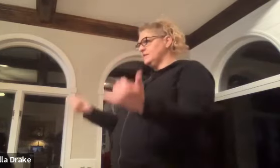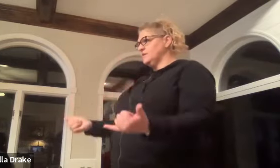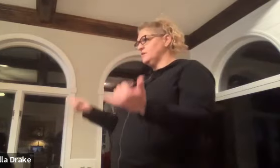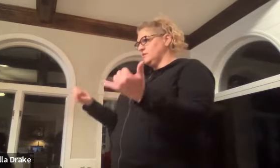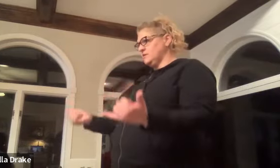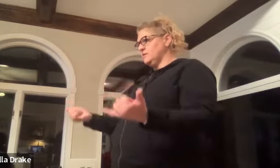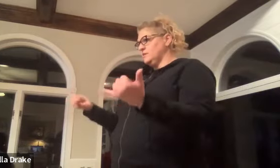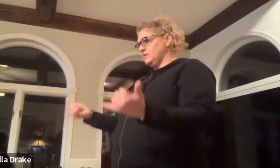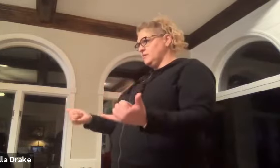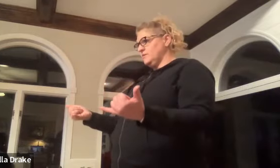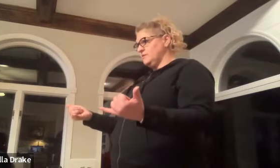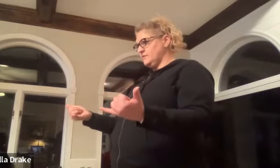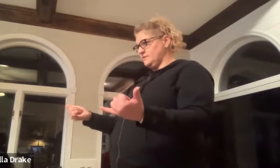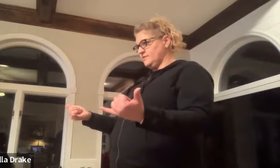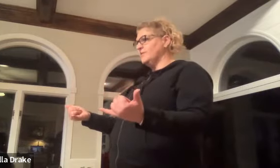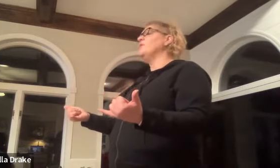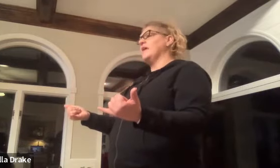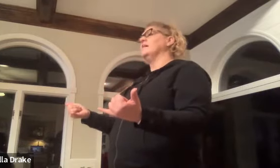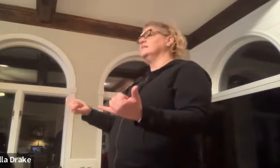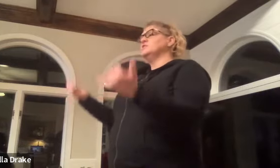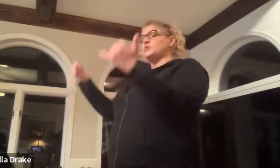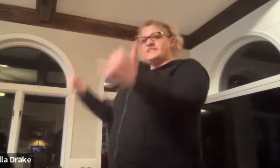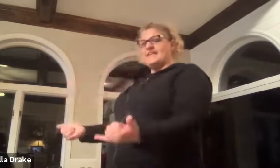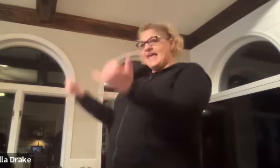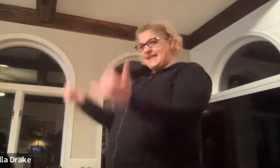oh yeah so today